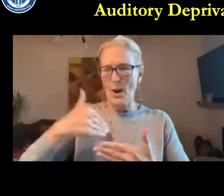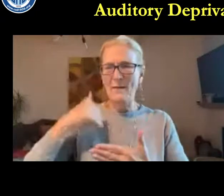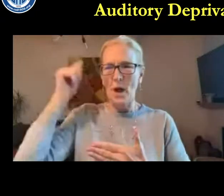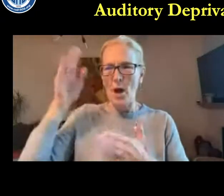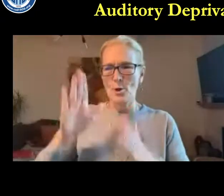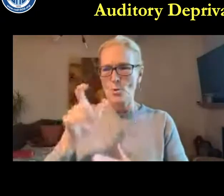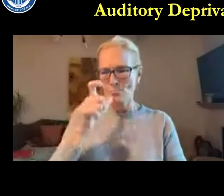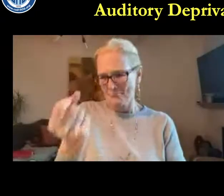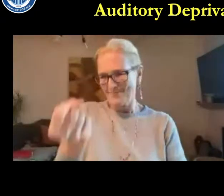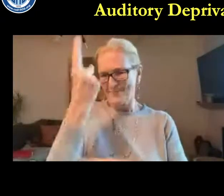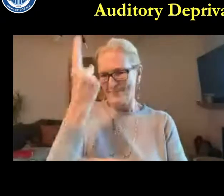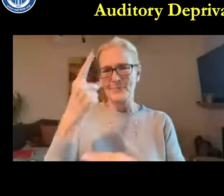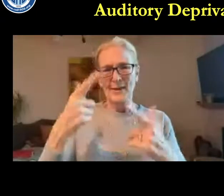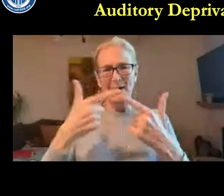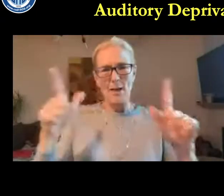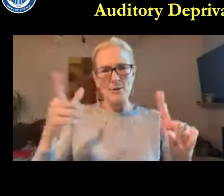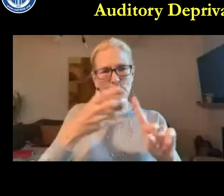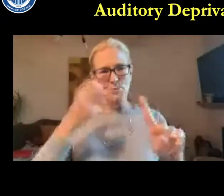audiologist.